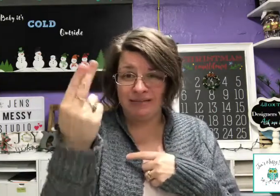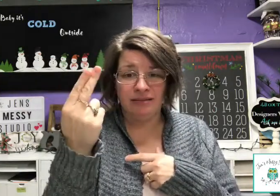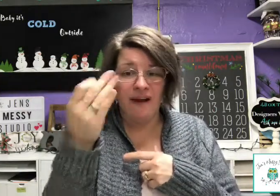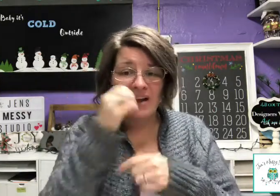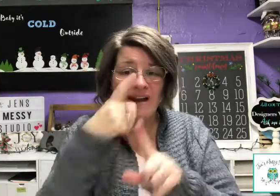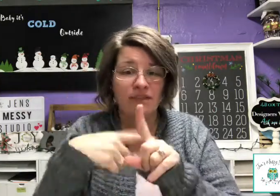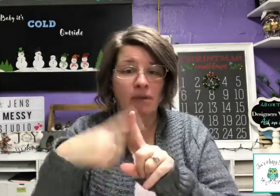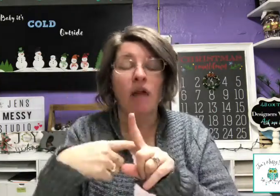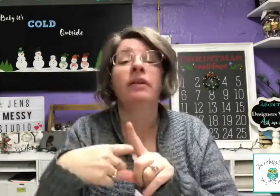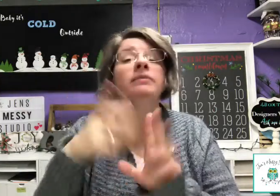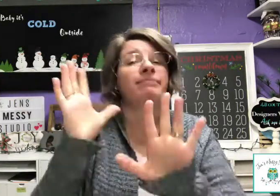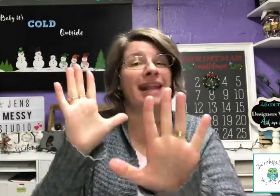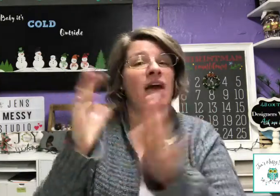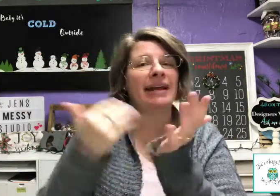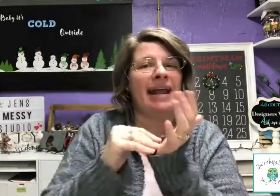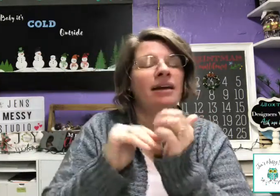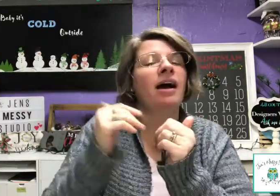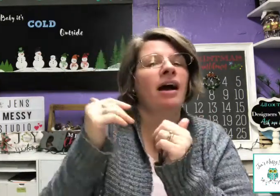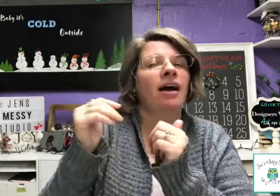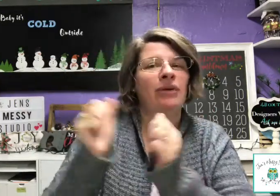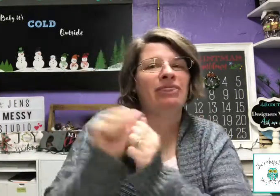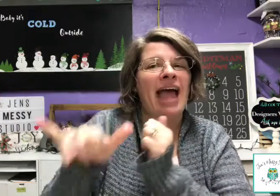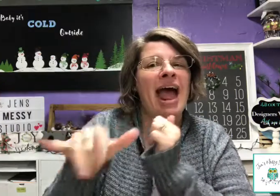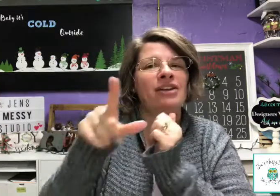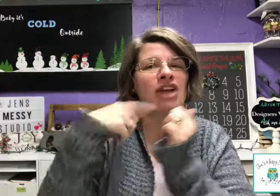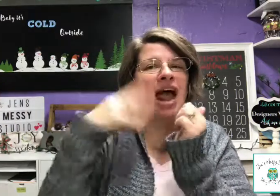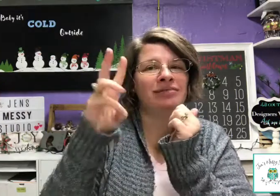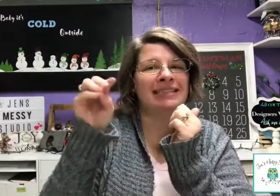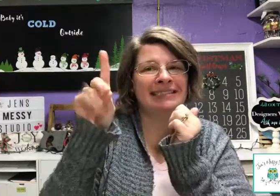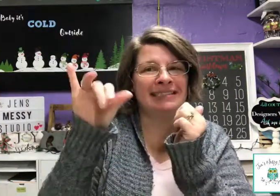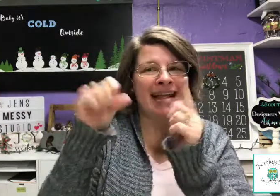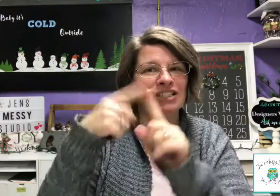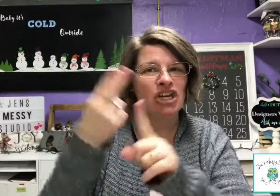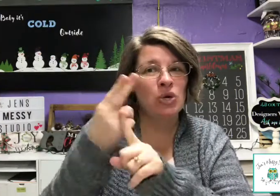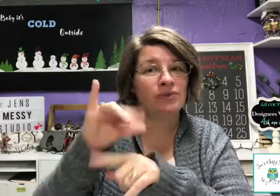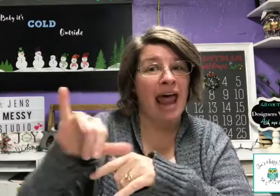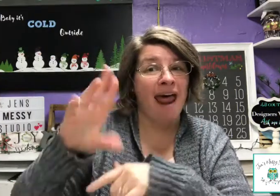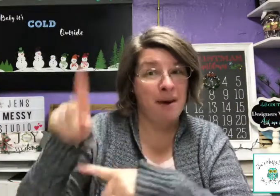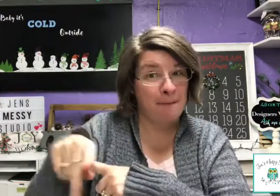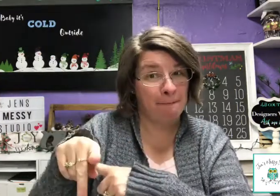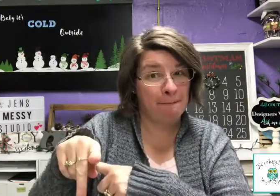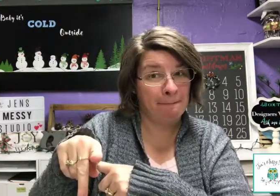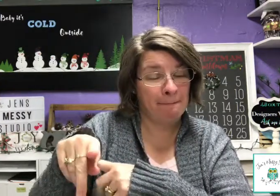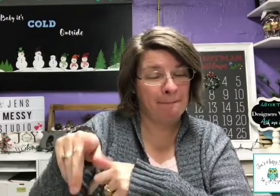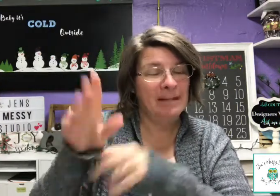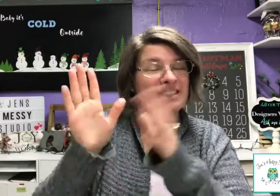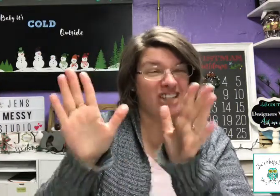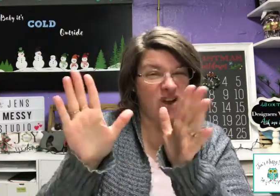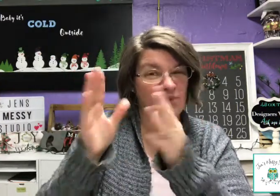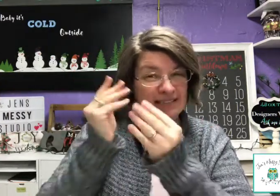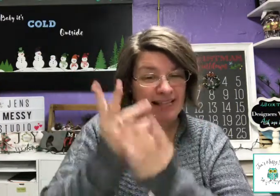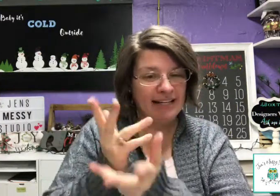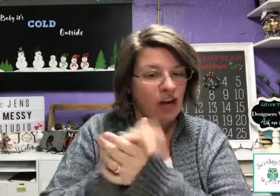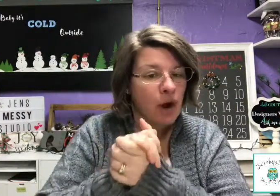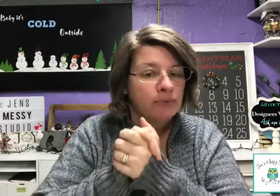of each month. Now, again, with that, you haven't seen today's issues at home. So, let's let you know.